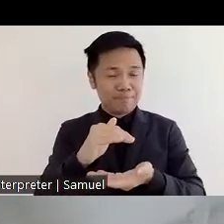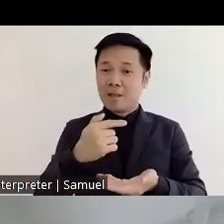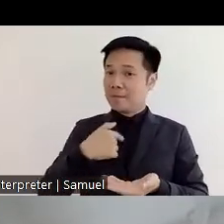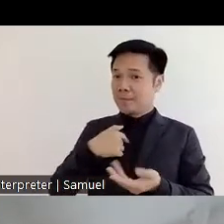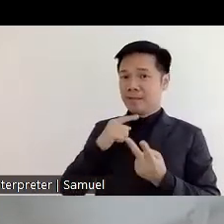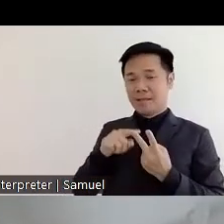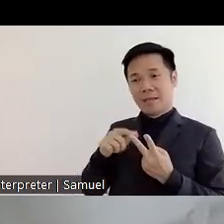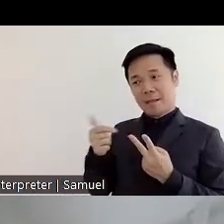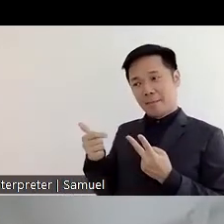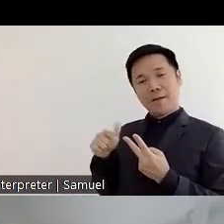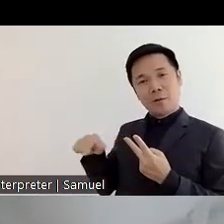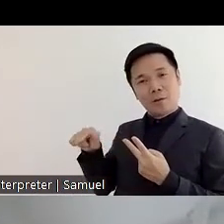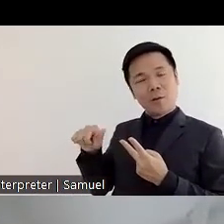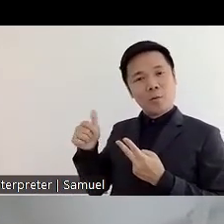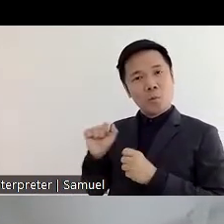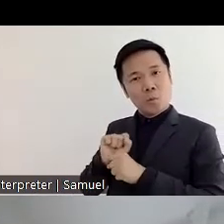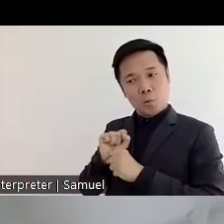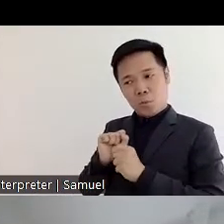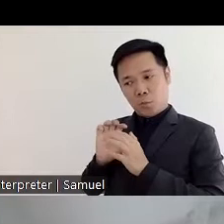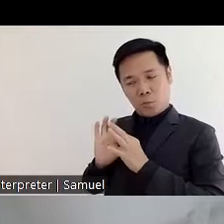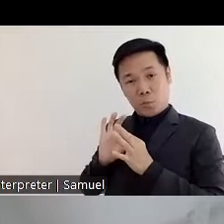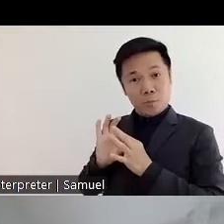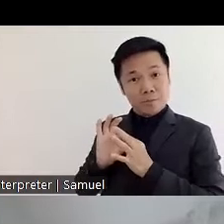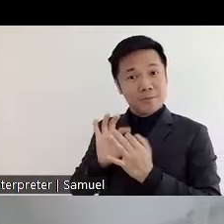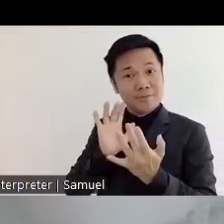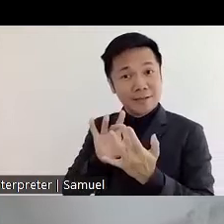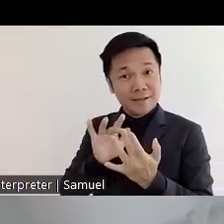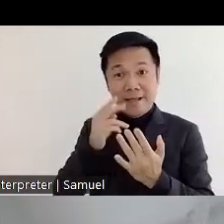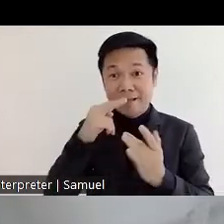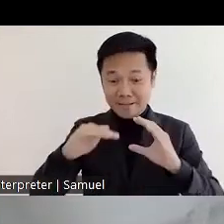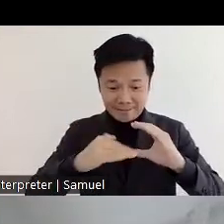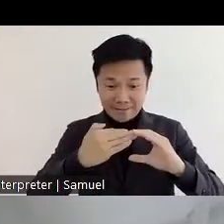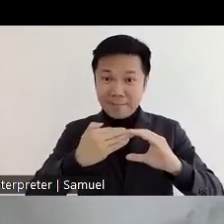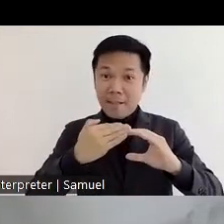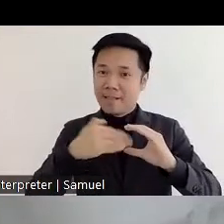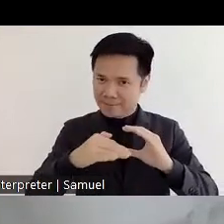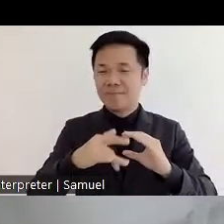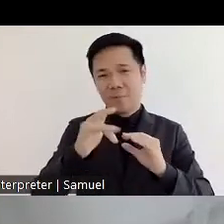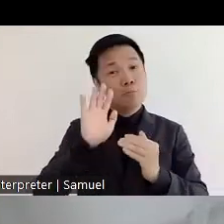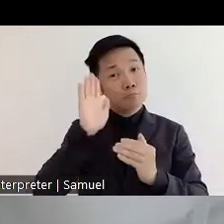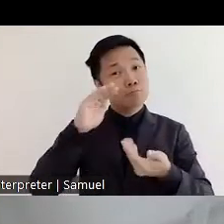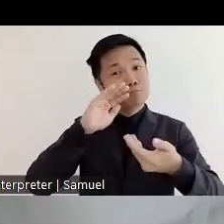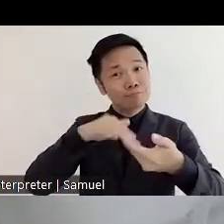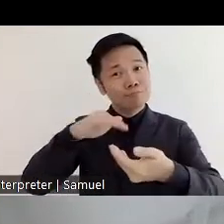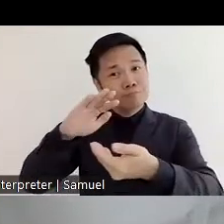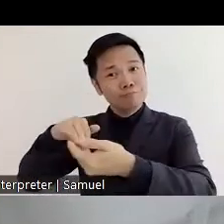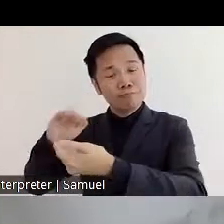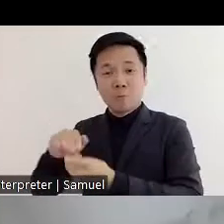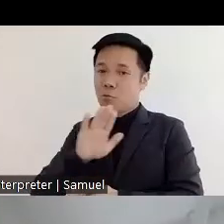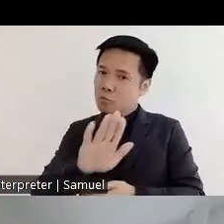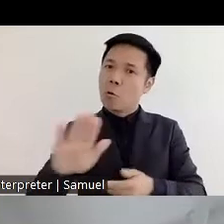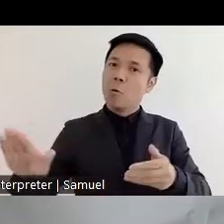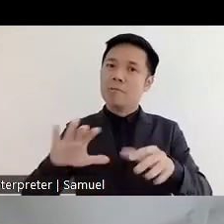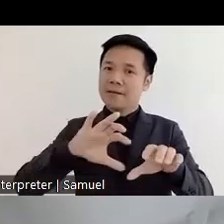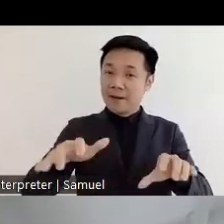contact and he'll give you his email thank you so much for this opportunity thanks for giving Rohit an